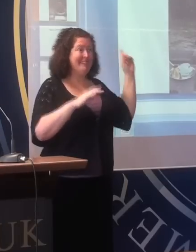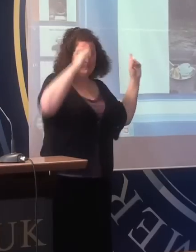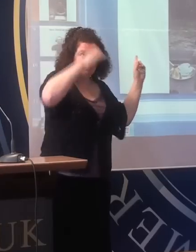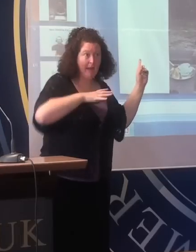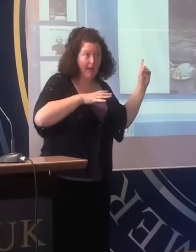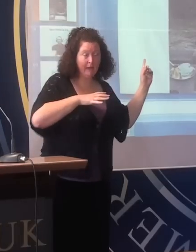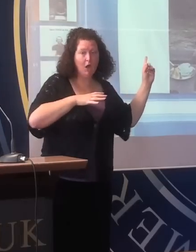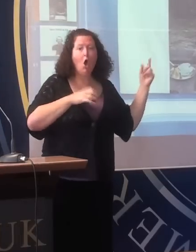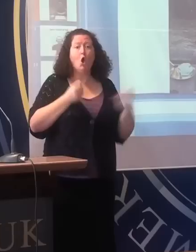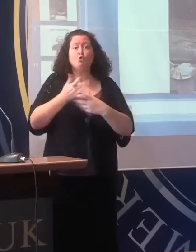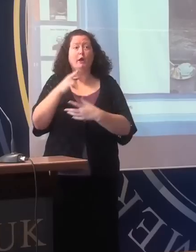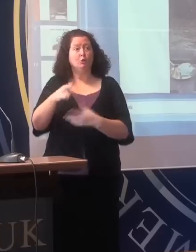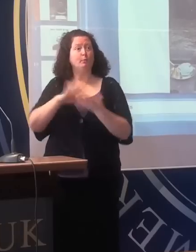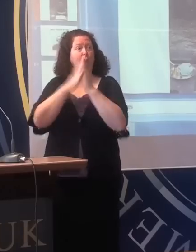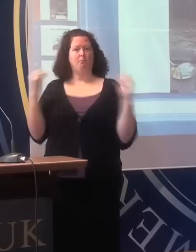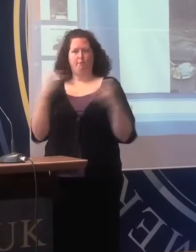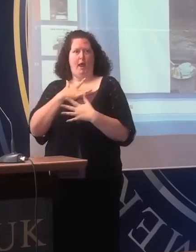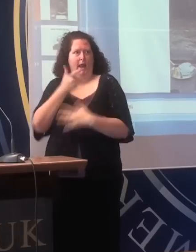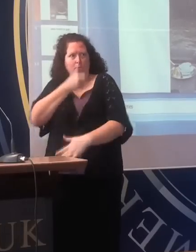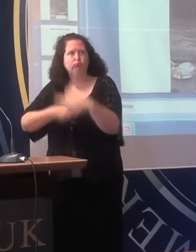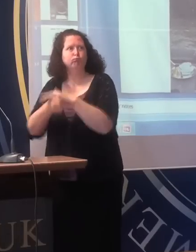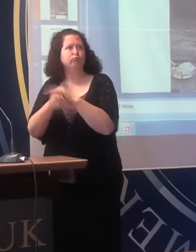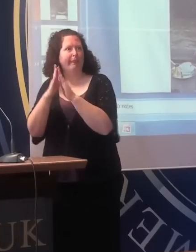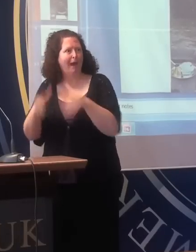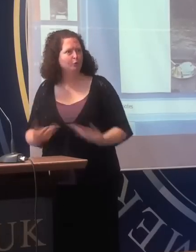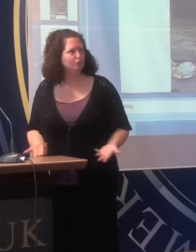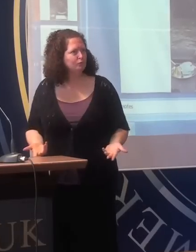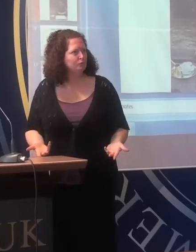your houses? And the answer, which I found